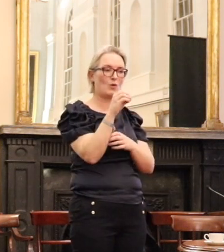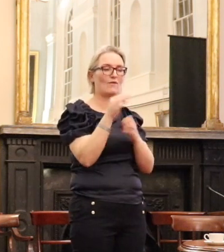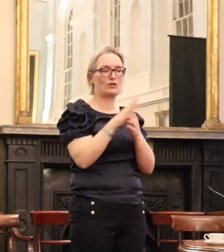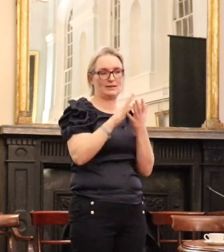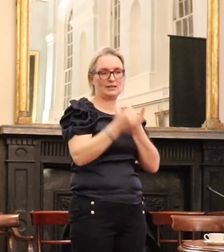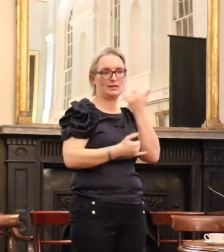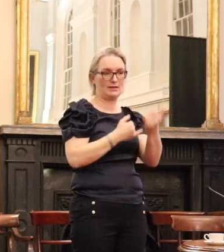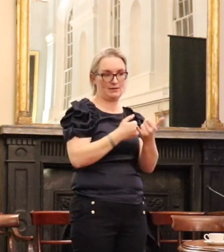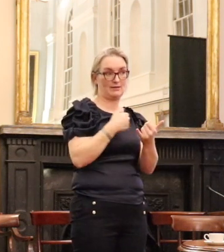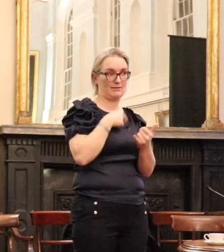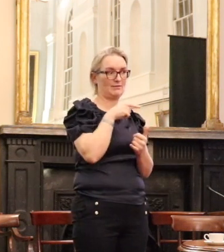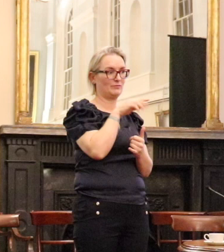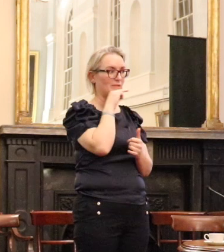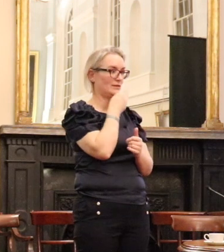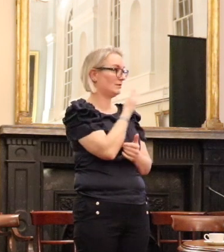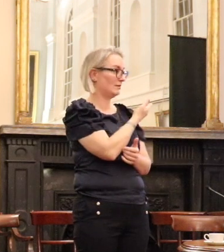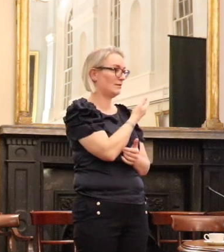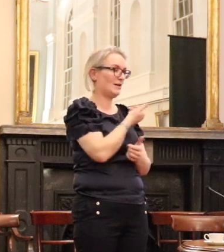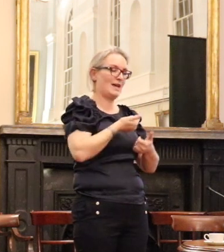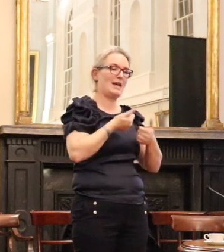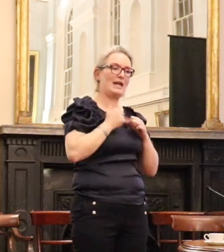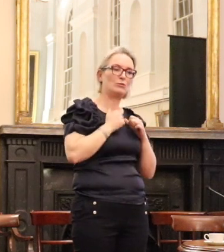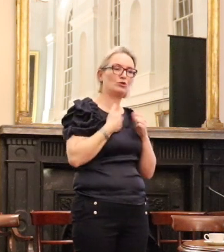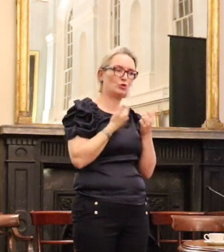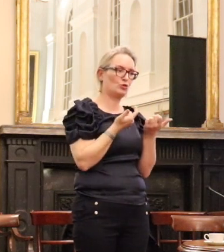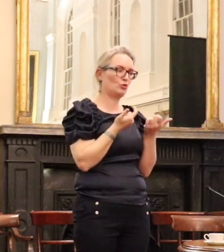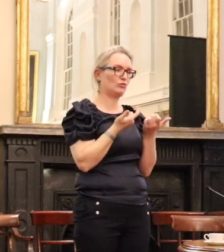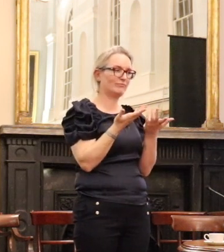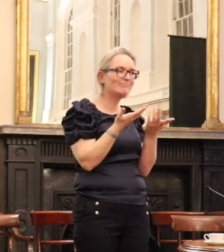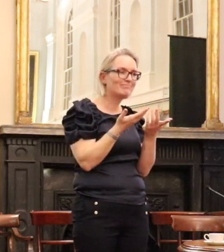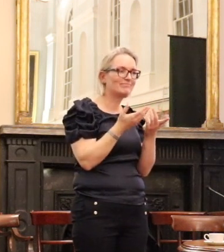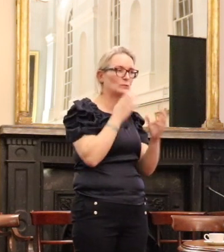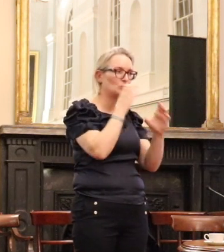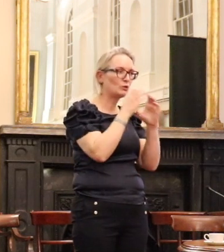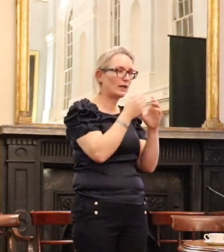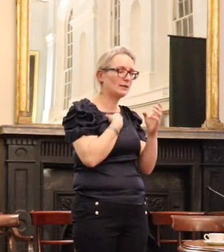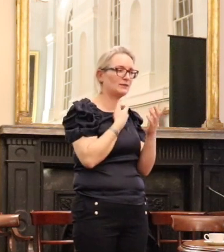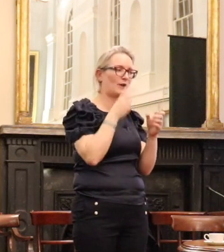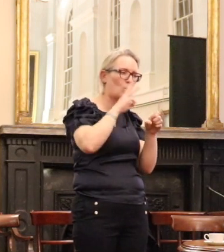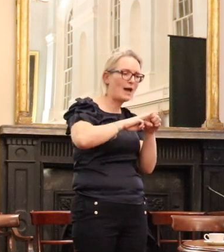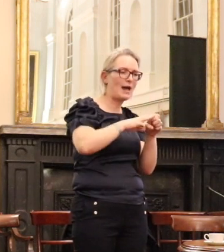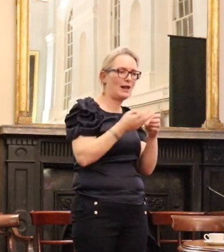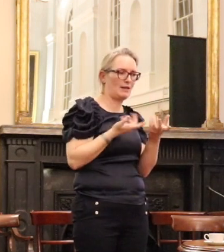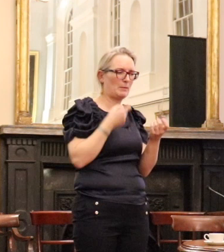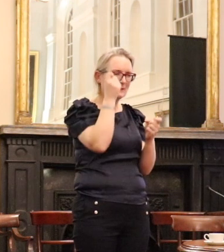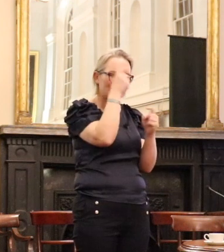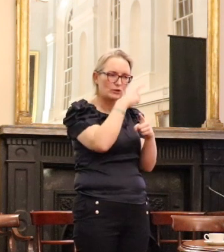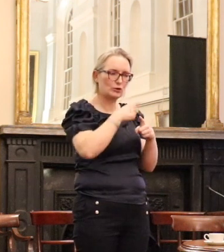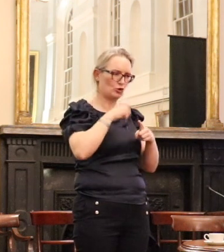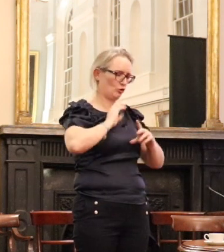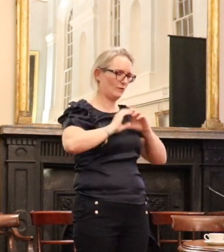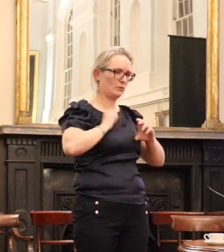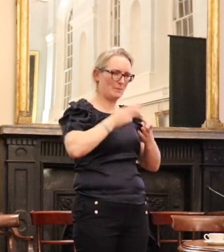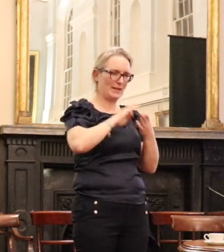deploy her incredible unique skills in being able to communicate extremely uncomfortable and difficult messages